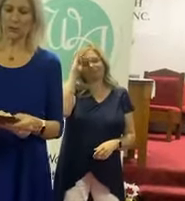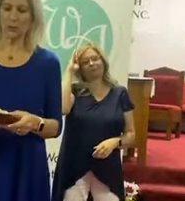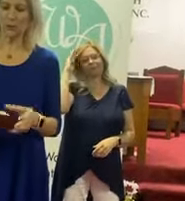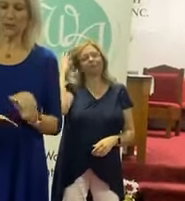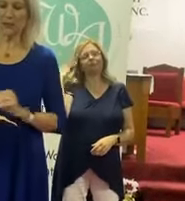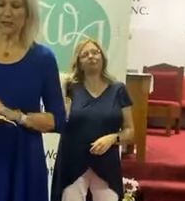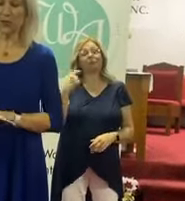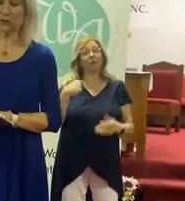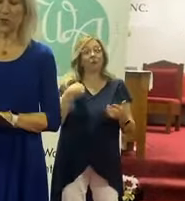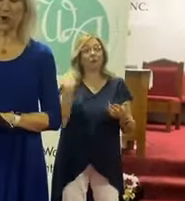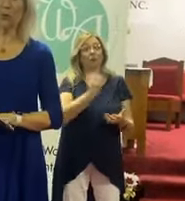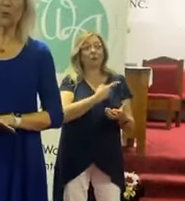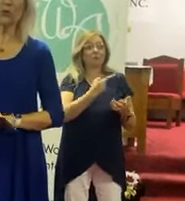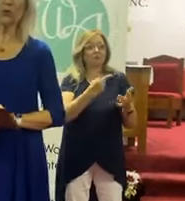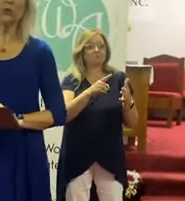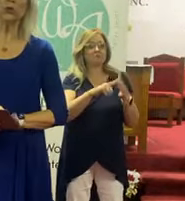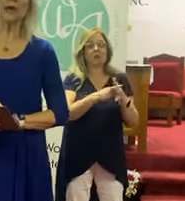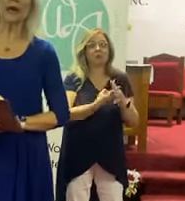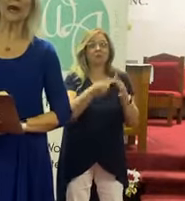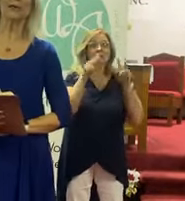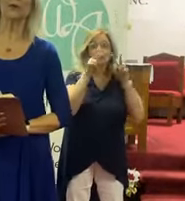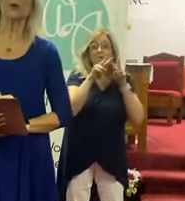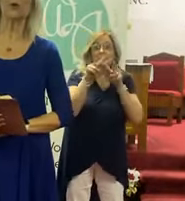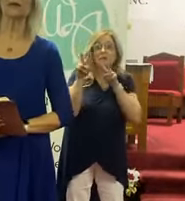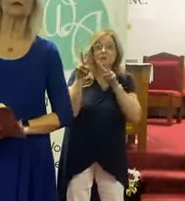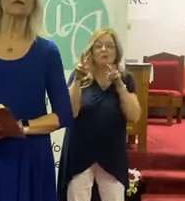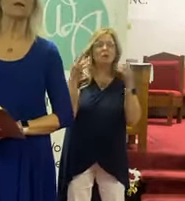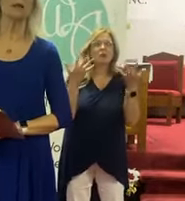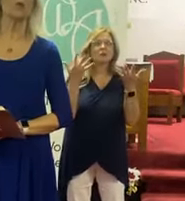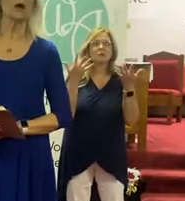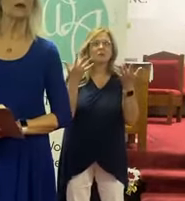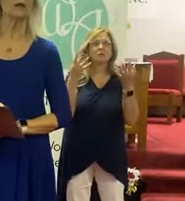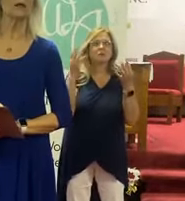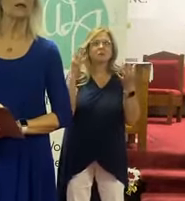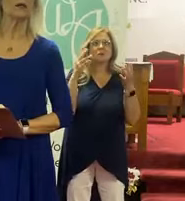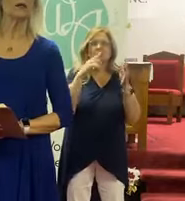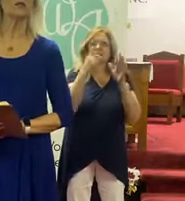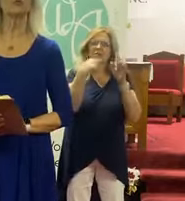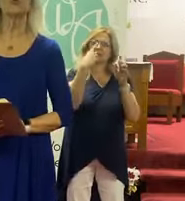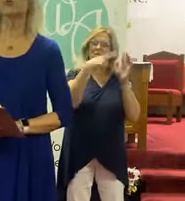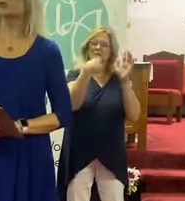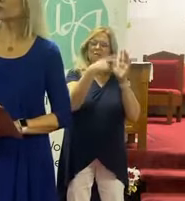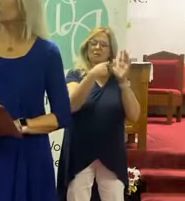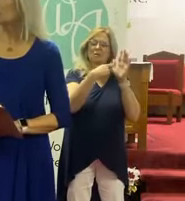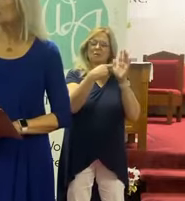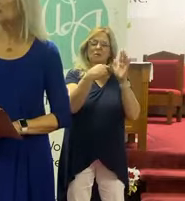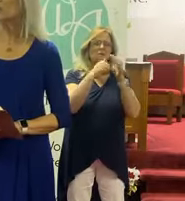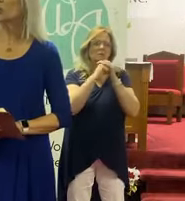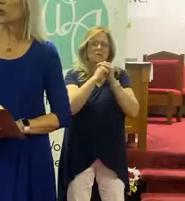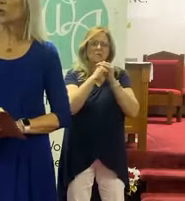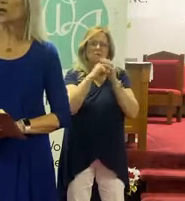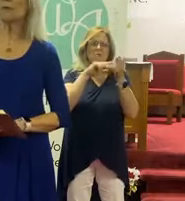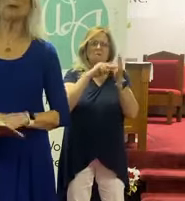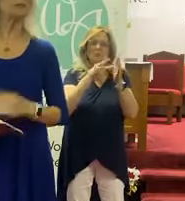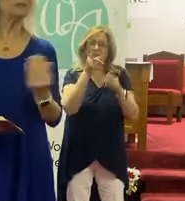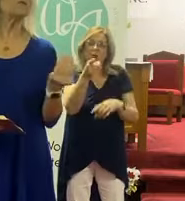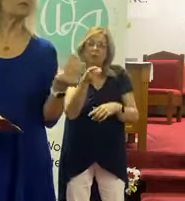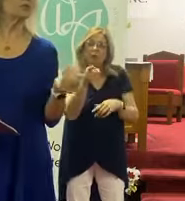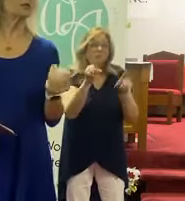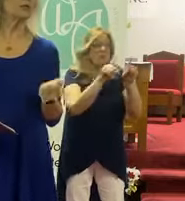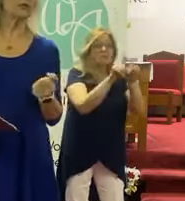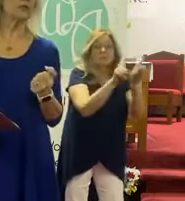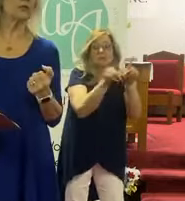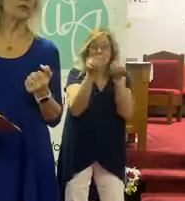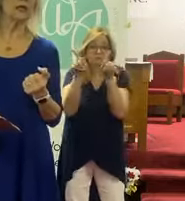So as we begin to start, we want to look at what does that look like? What does worship look like for you? And it might be